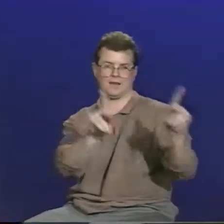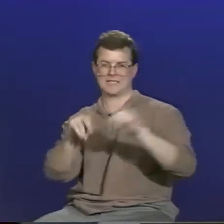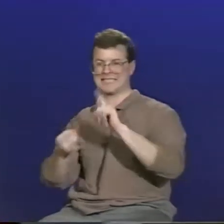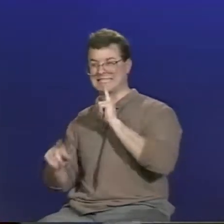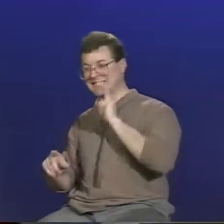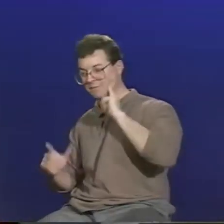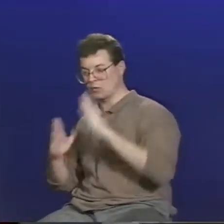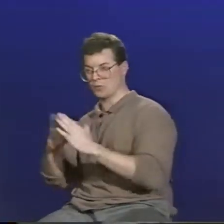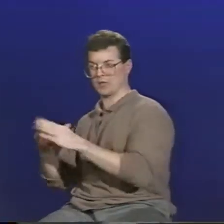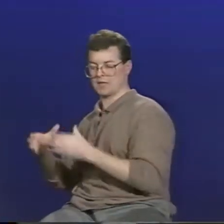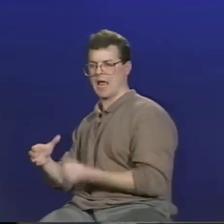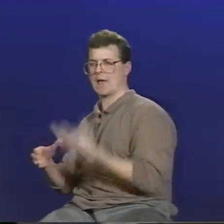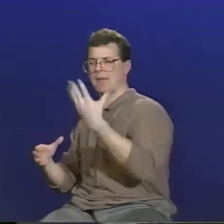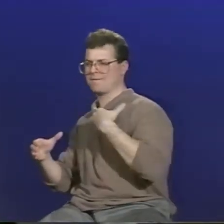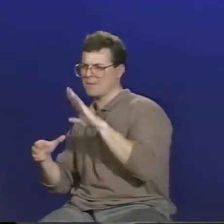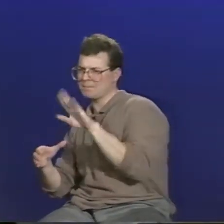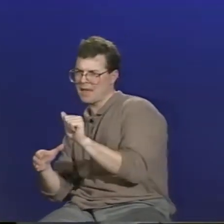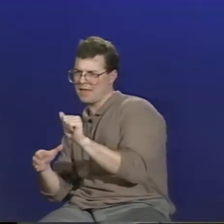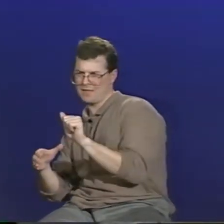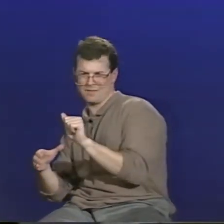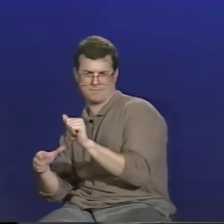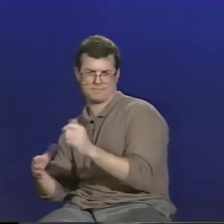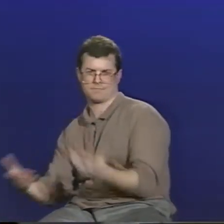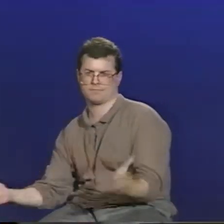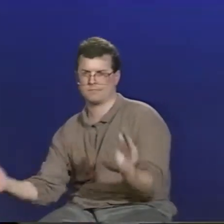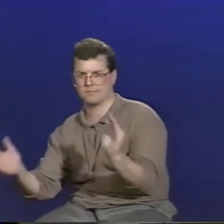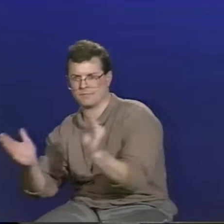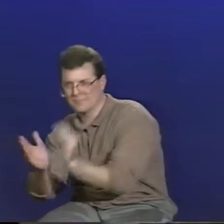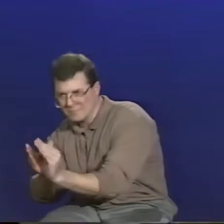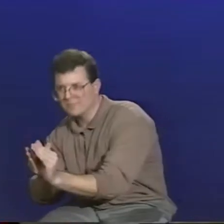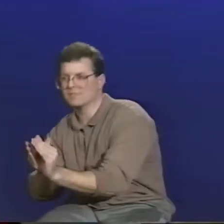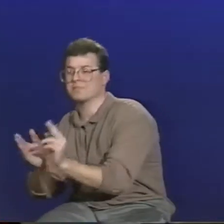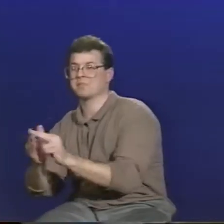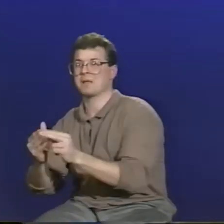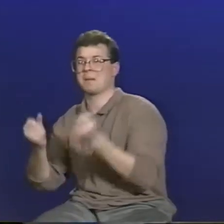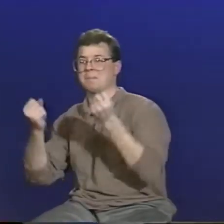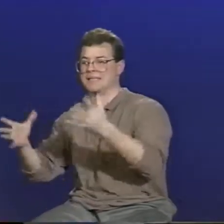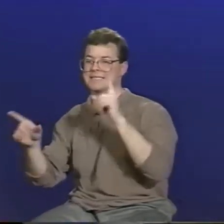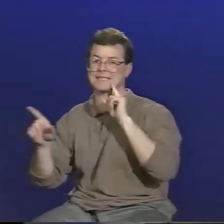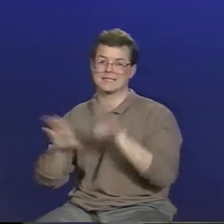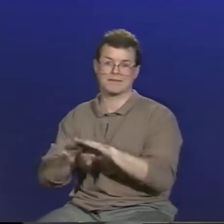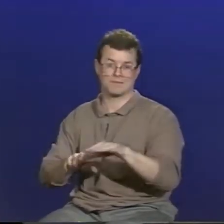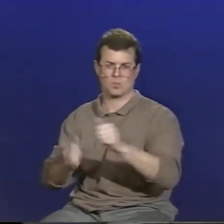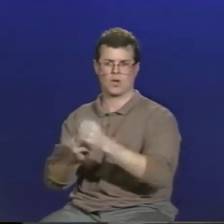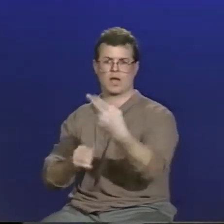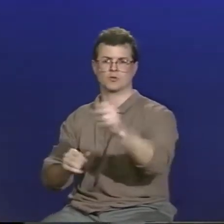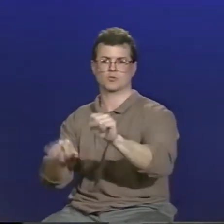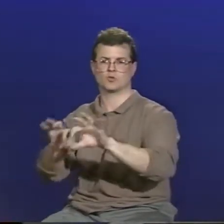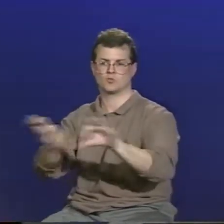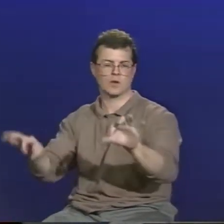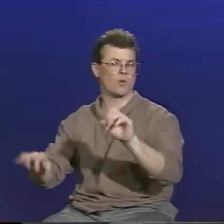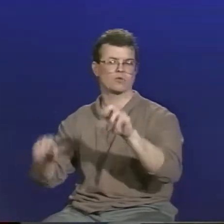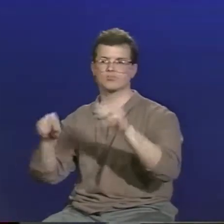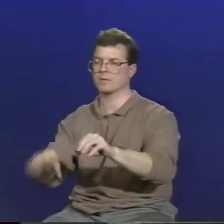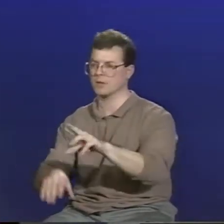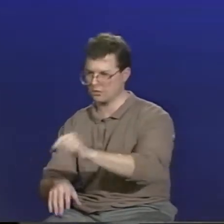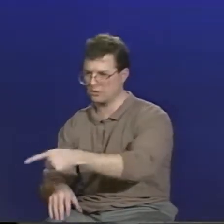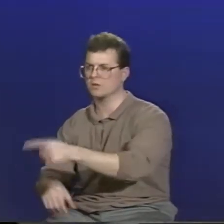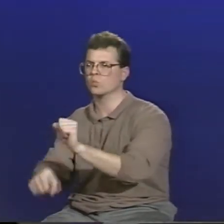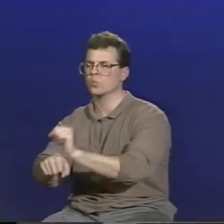of the American population have bachelor's degrees. And an even smaller percentage of deaf people have college degrees. Many